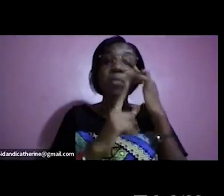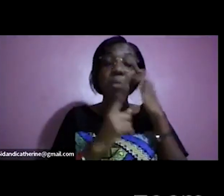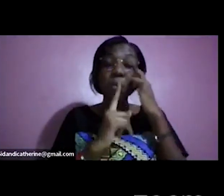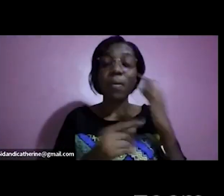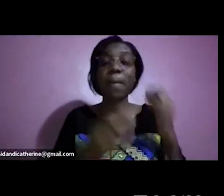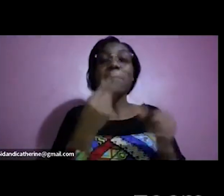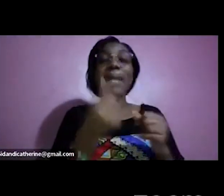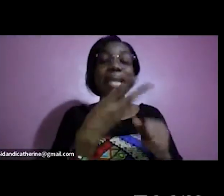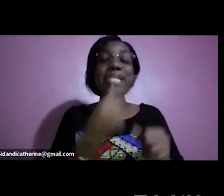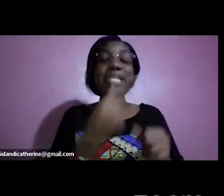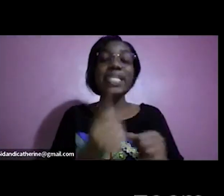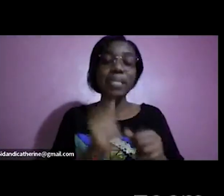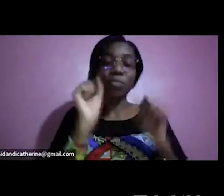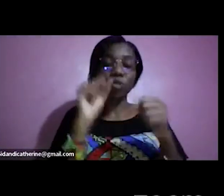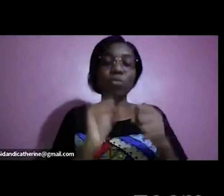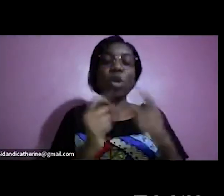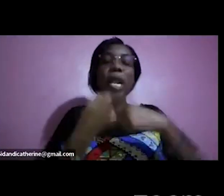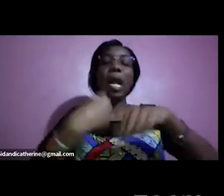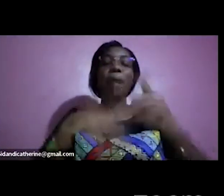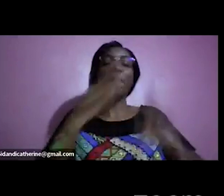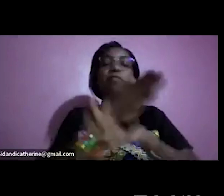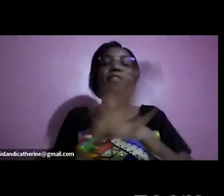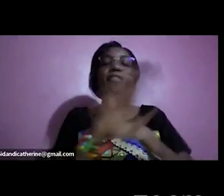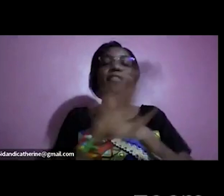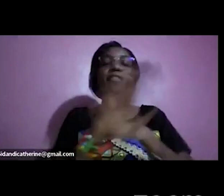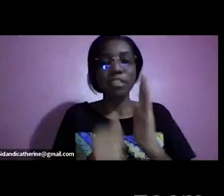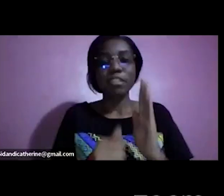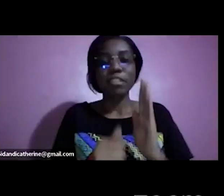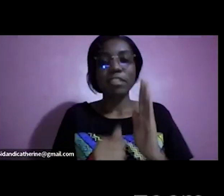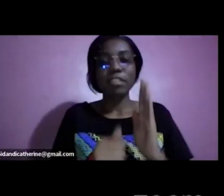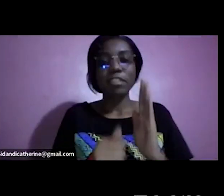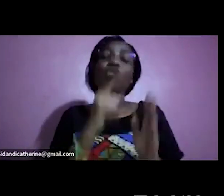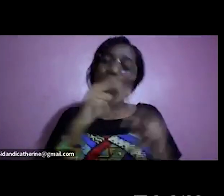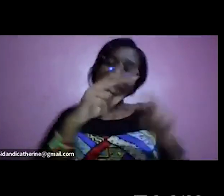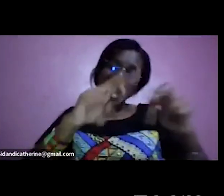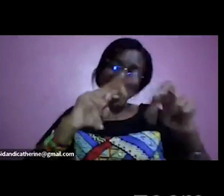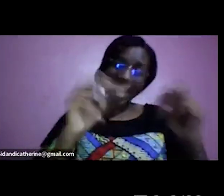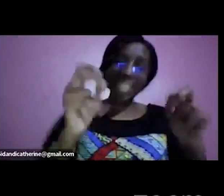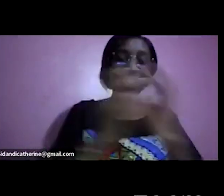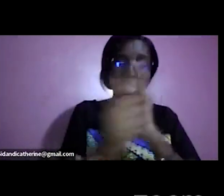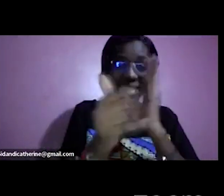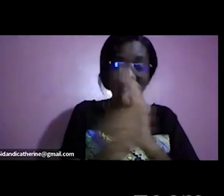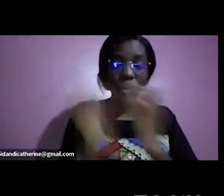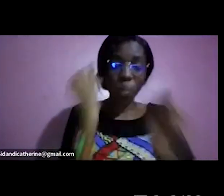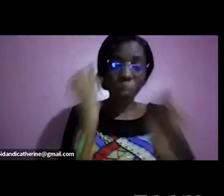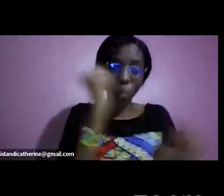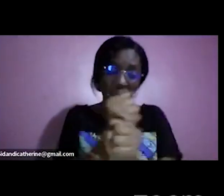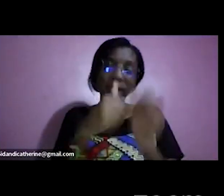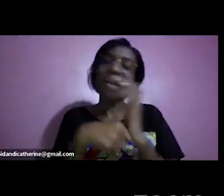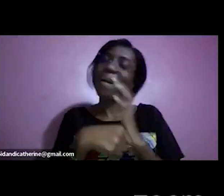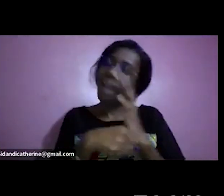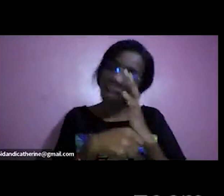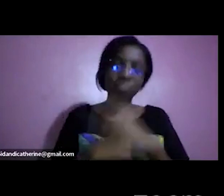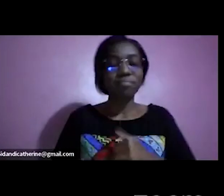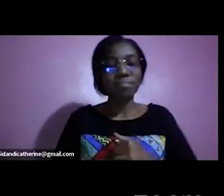skill just skill just skill work hard it has never gotten out of fashion thank you